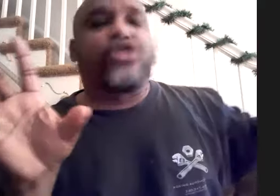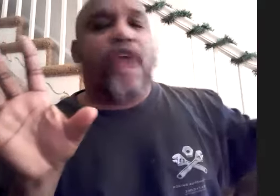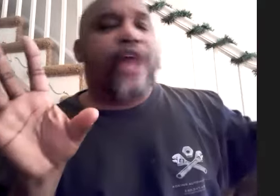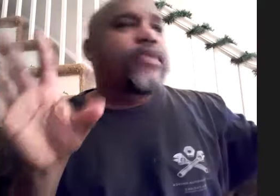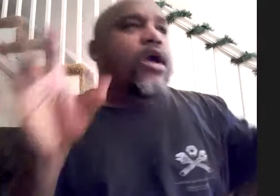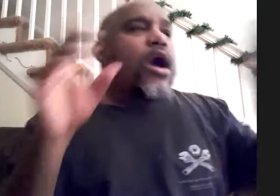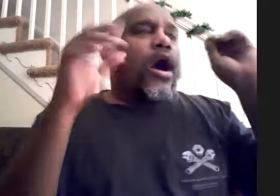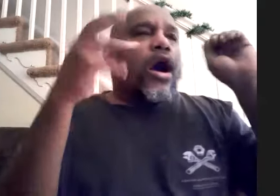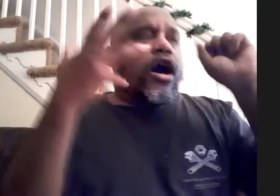track uh